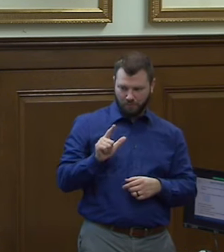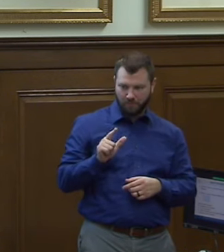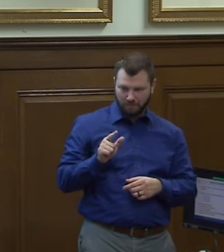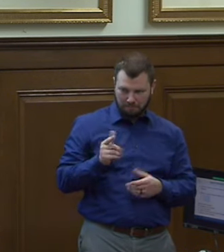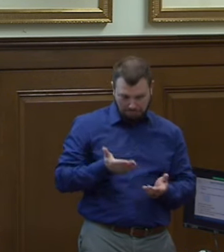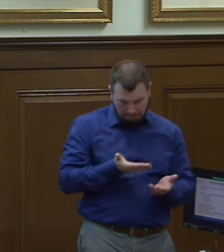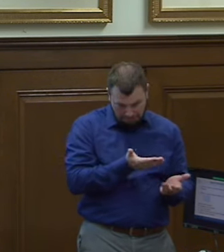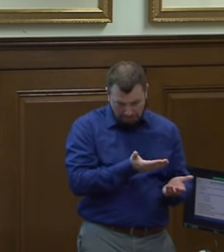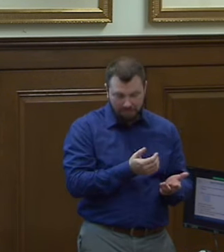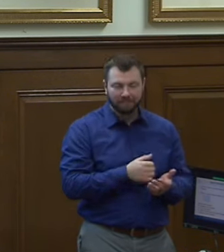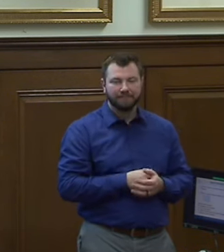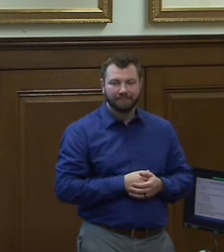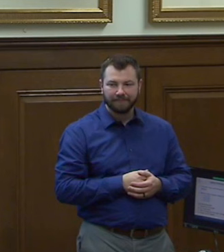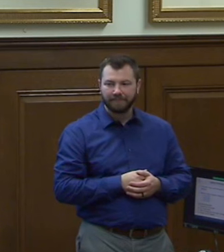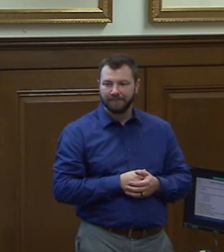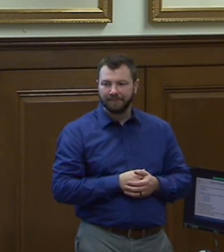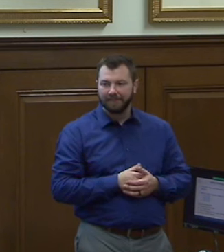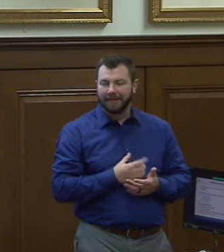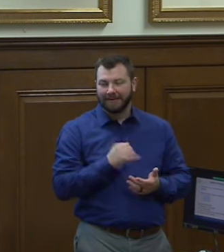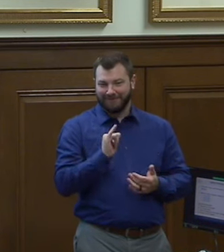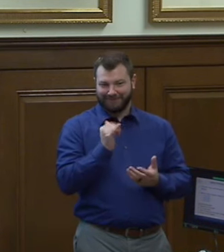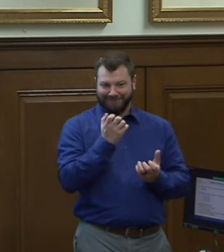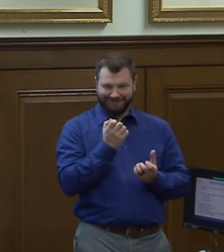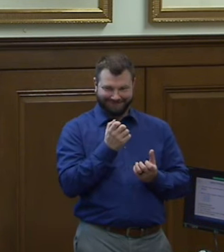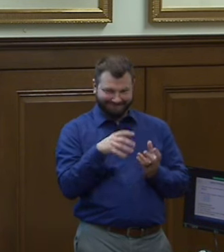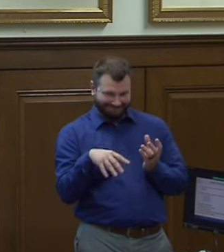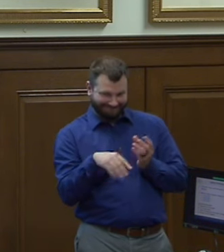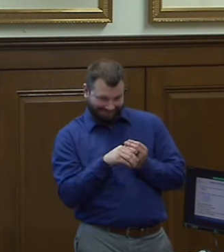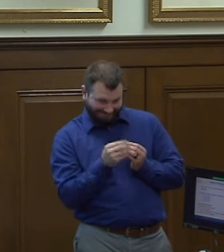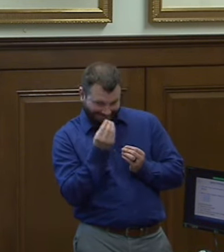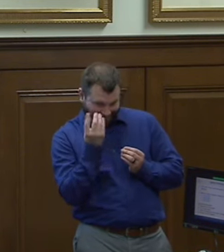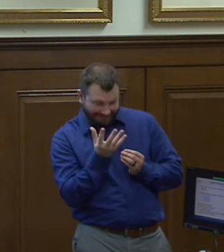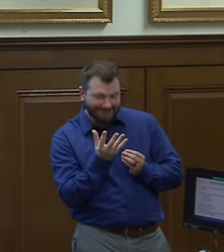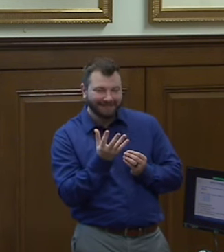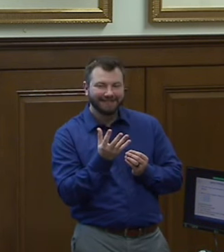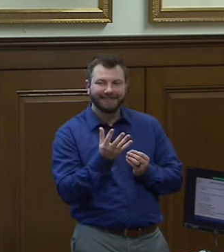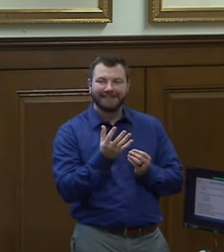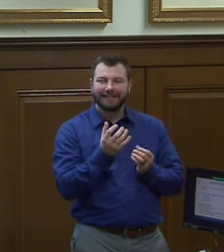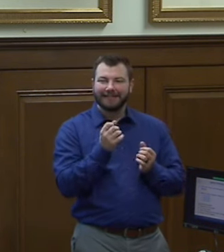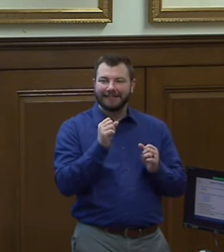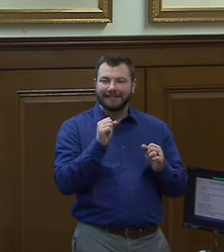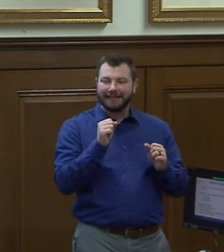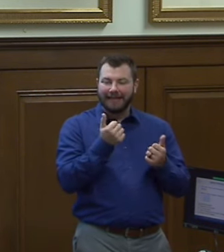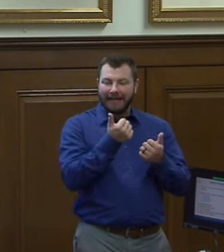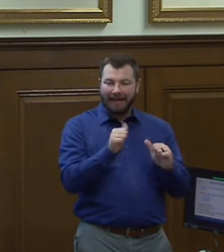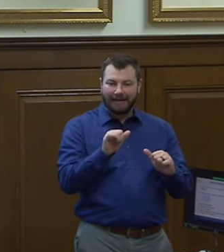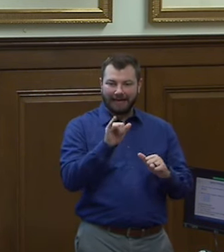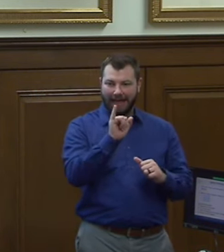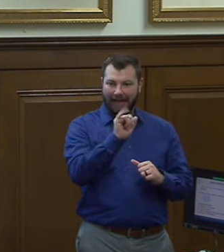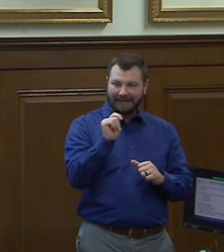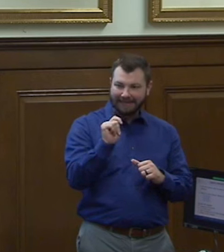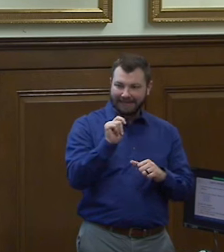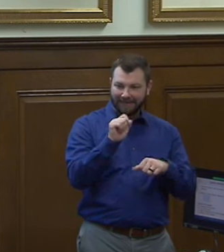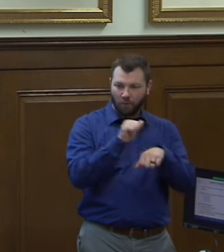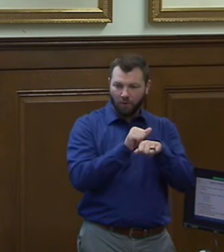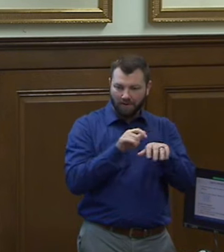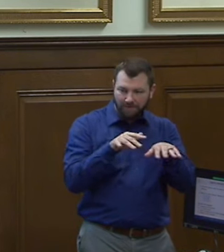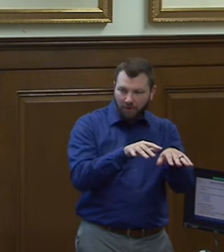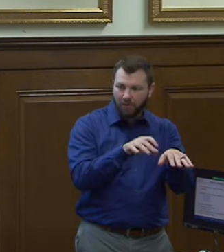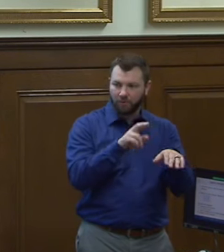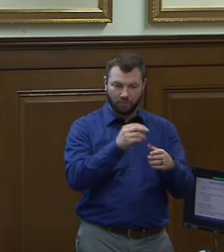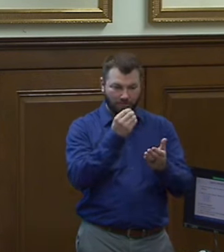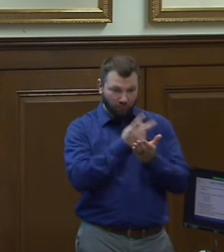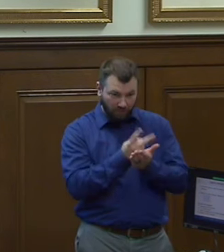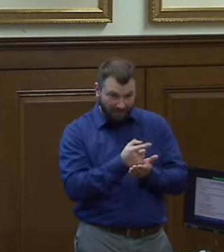i definitely would want to give a disclaimer to please acknowledge any it workflows or approvals